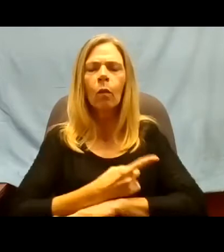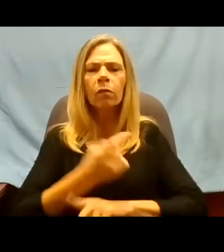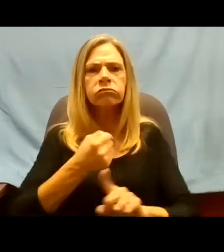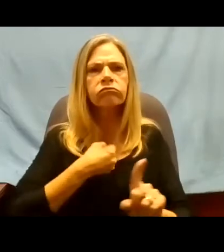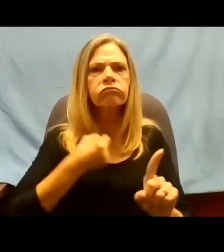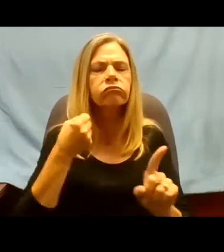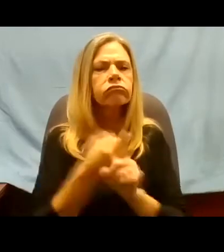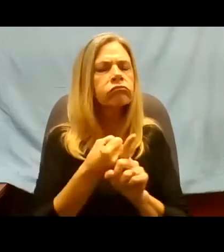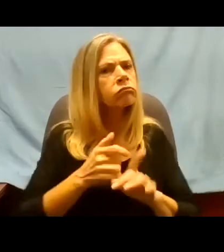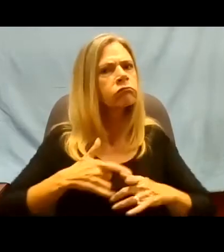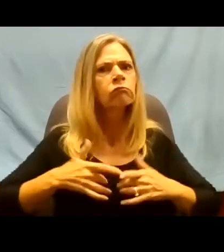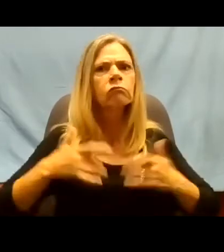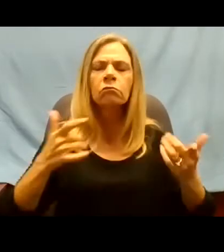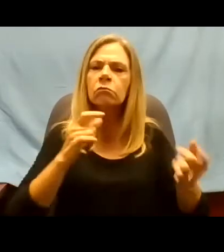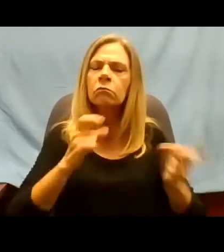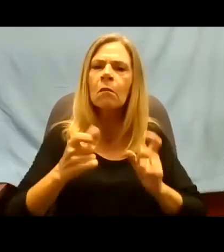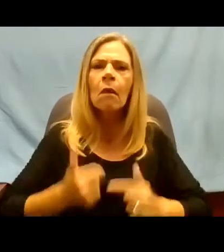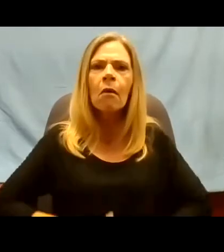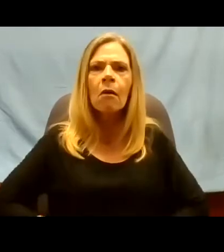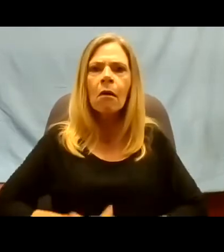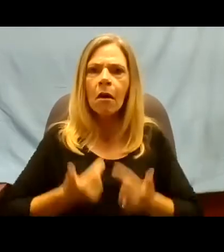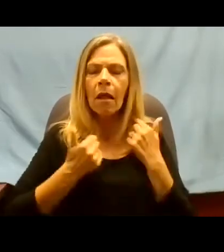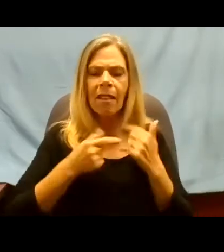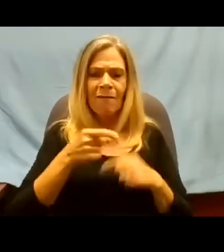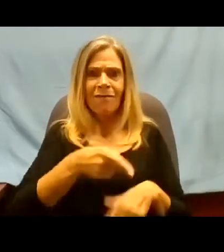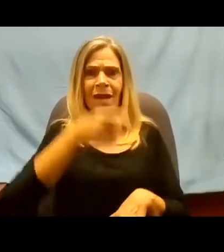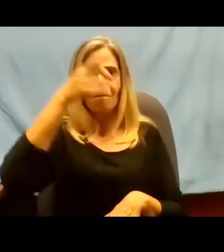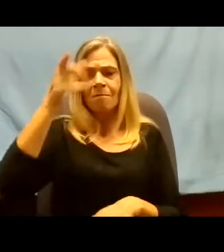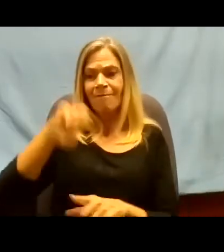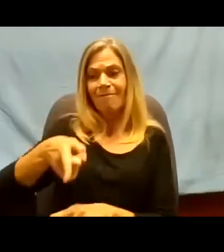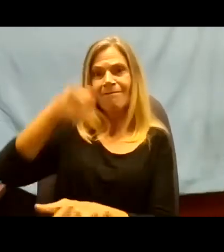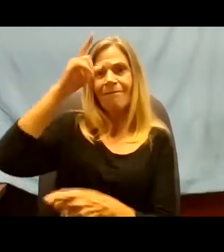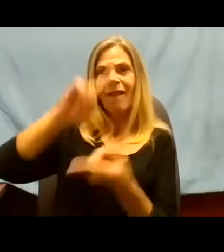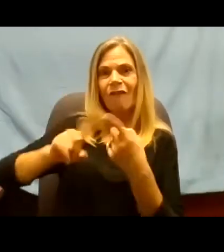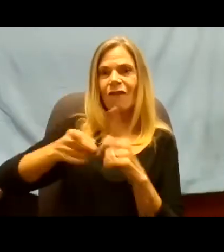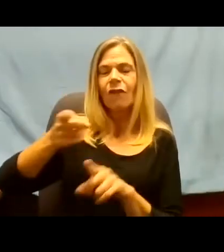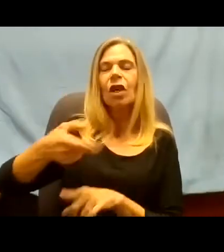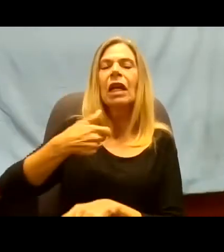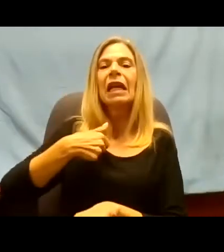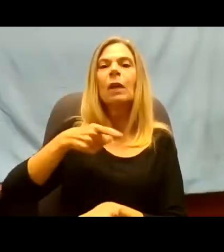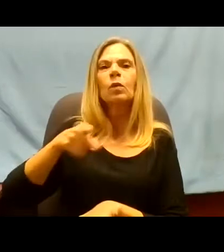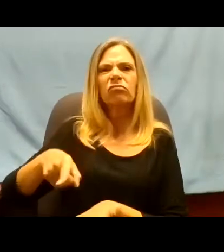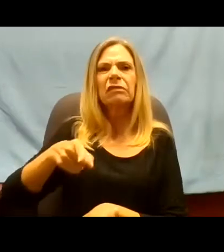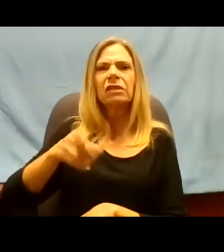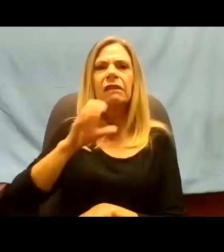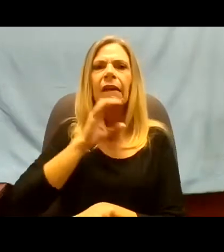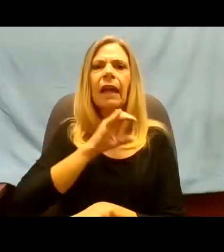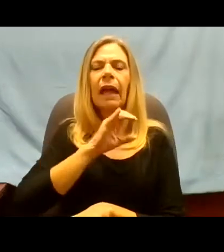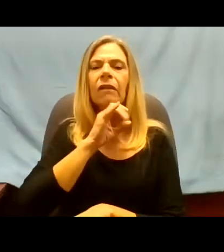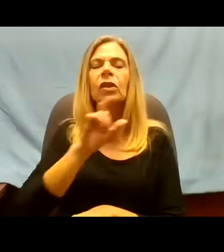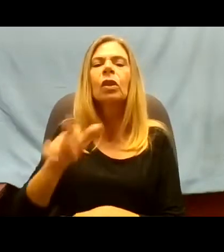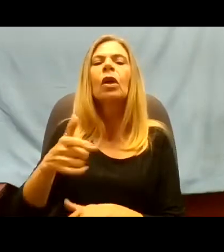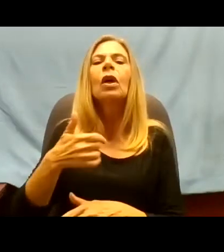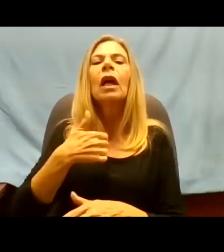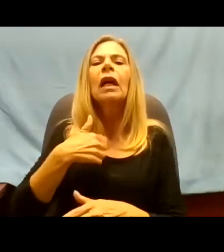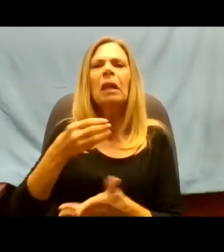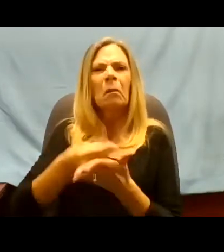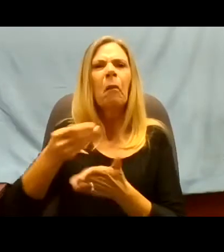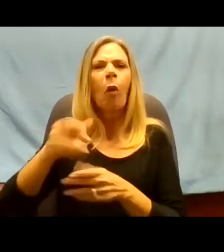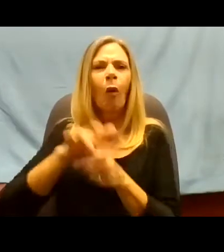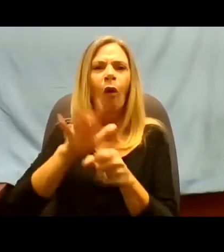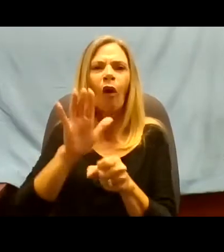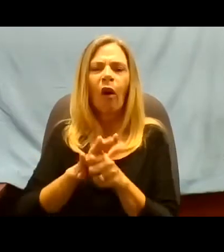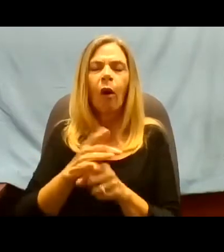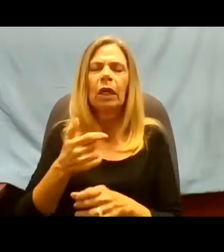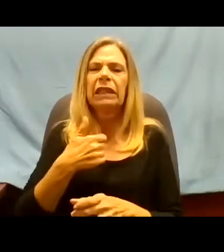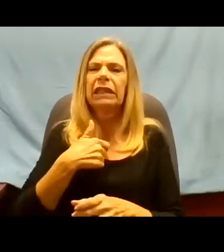he was in the cafeteria. He was trying to open a, a Coca-Cola, can of Coke. Couldn't get it open. I walked up to him and